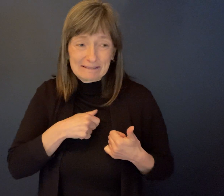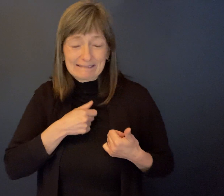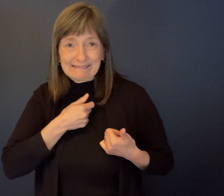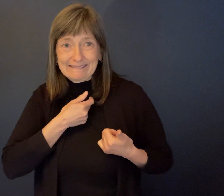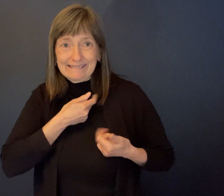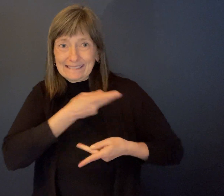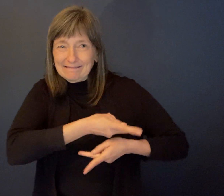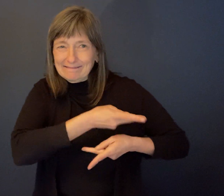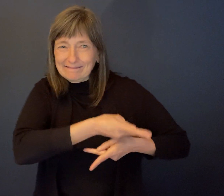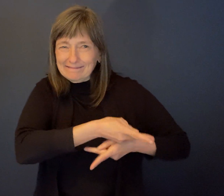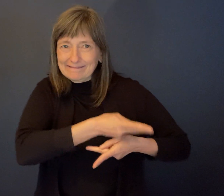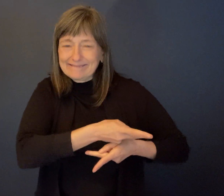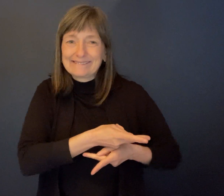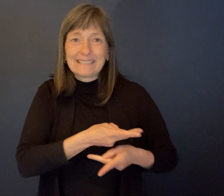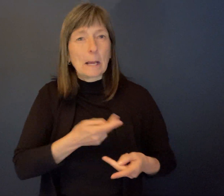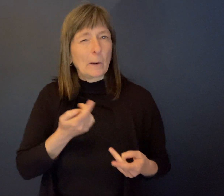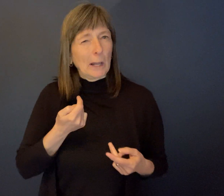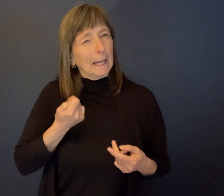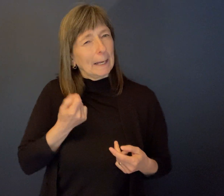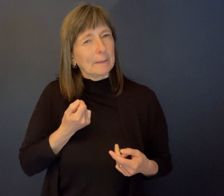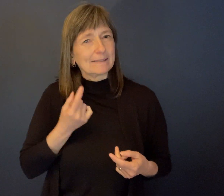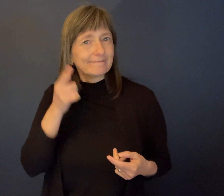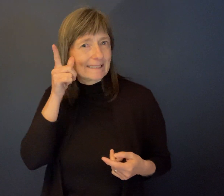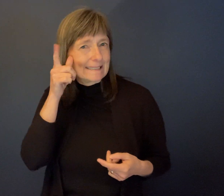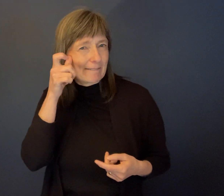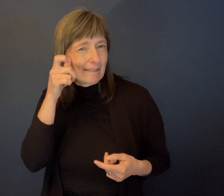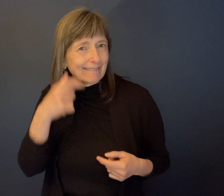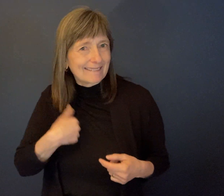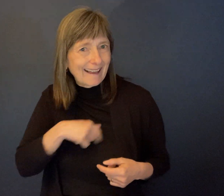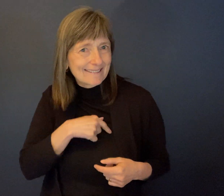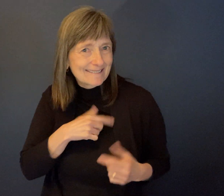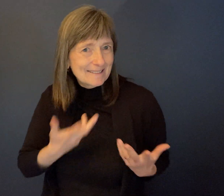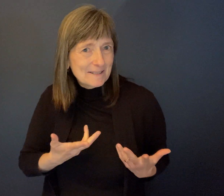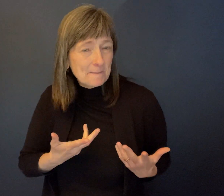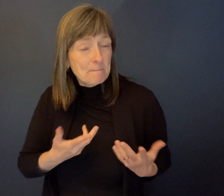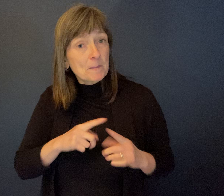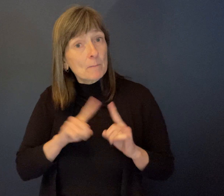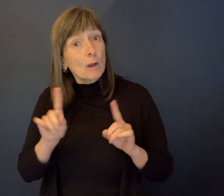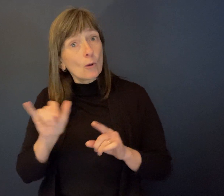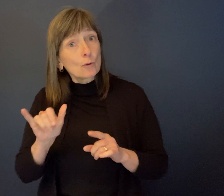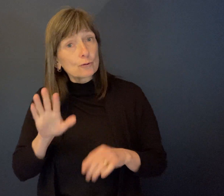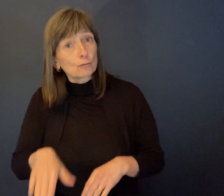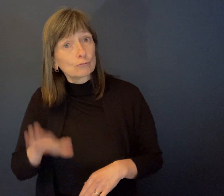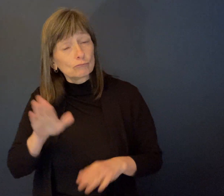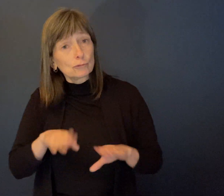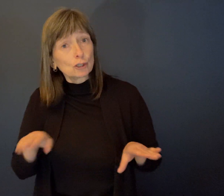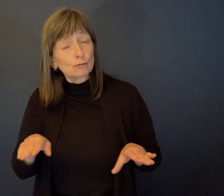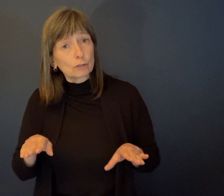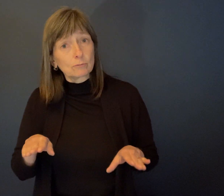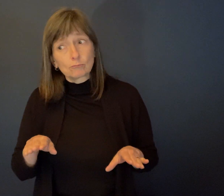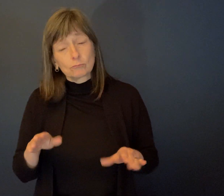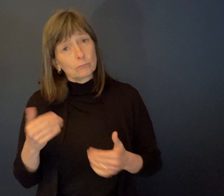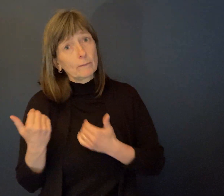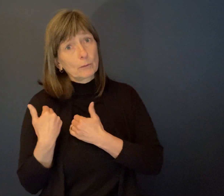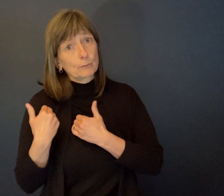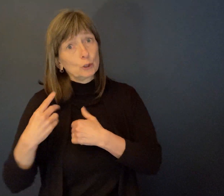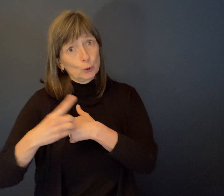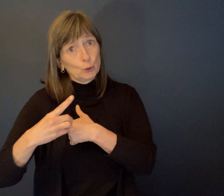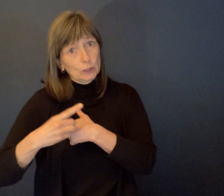bit mischievous, one would say. But we also had some responsibilities as children in the camp. We had a responsibility